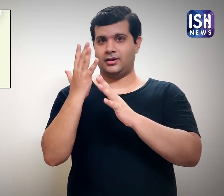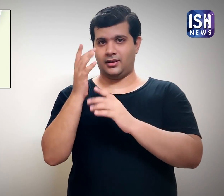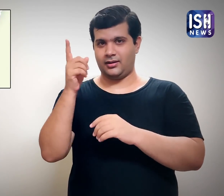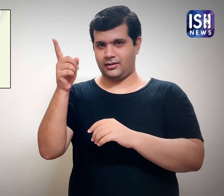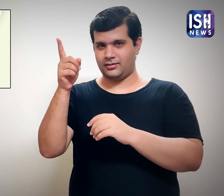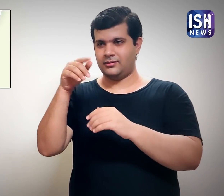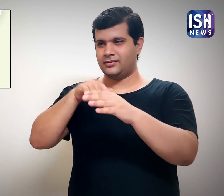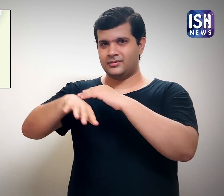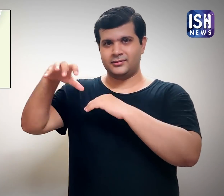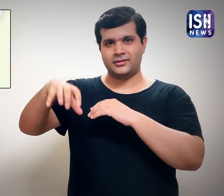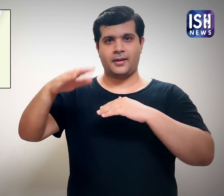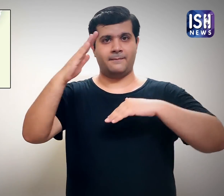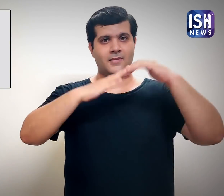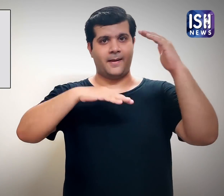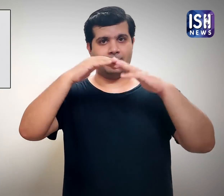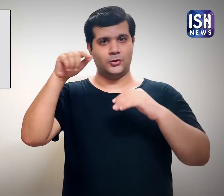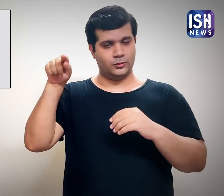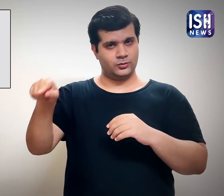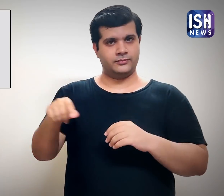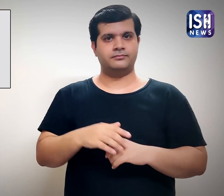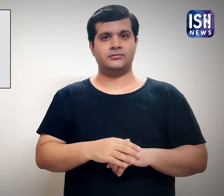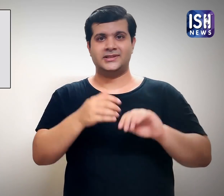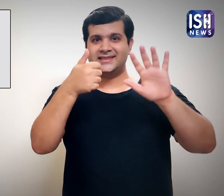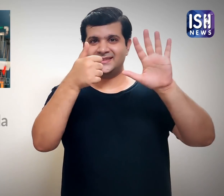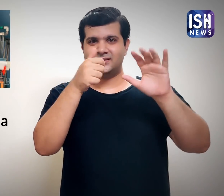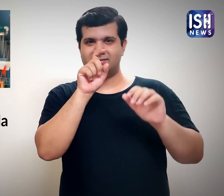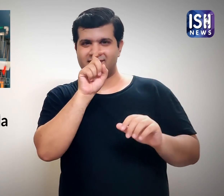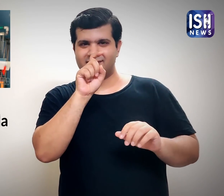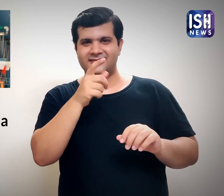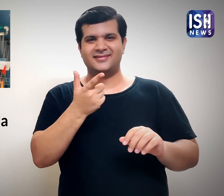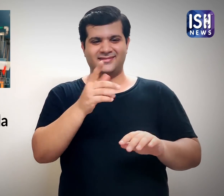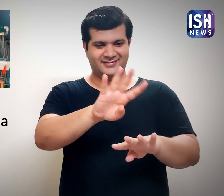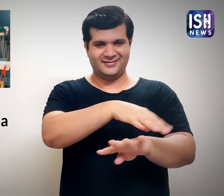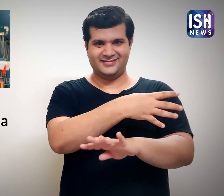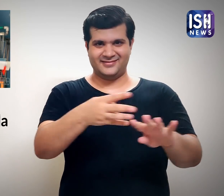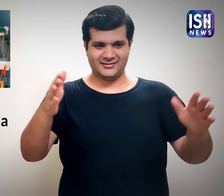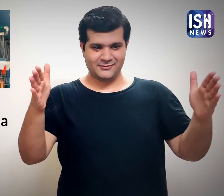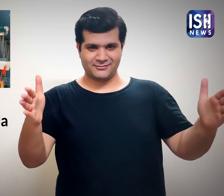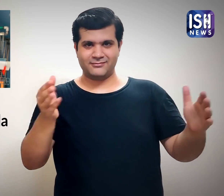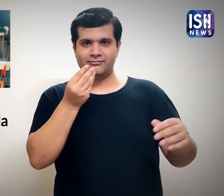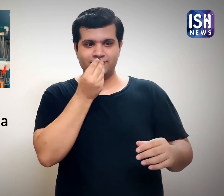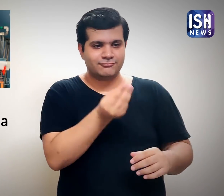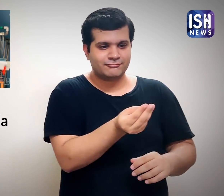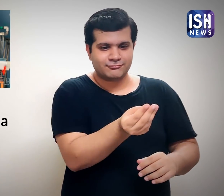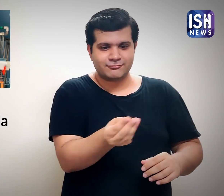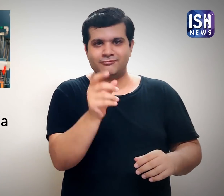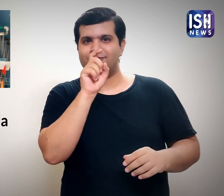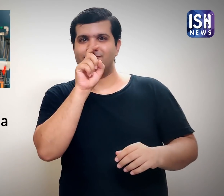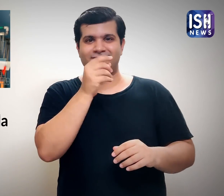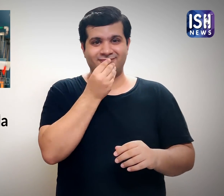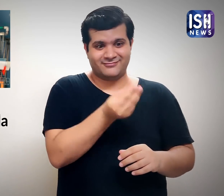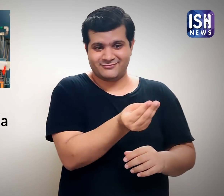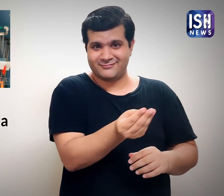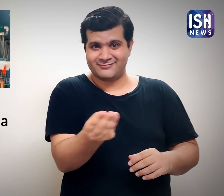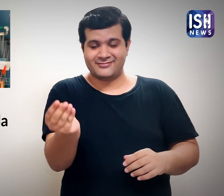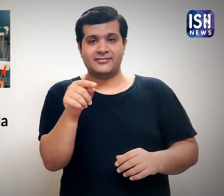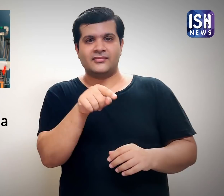In Kerala's Mallapuram, a strange incident occurred with six hens